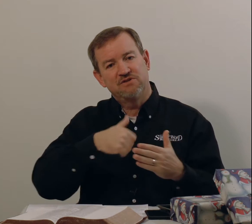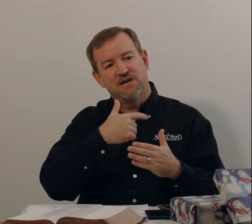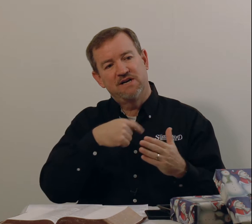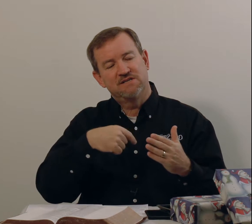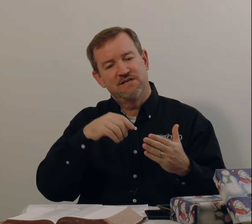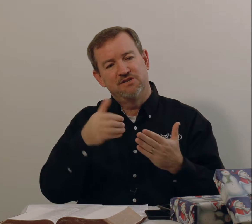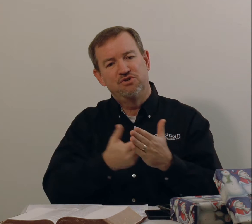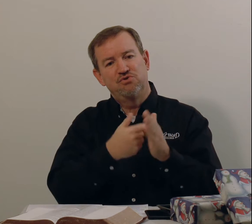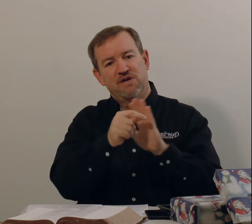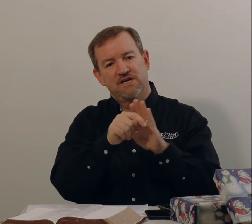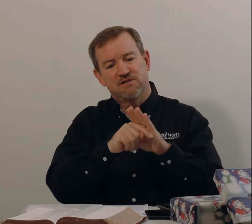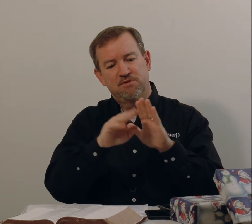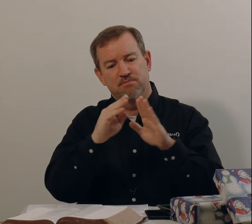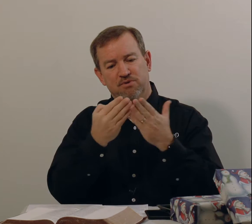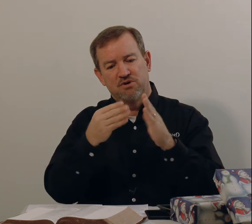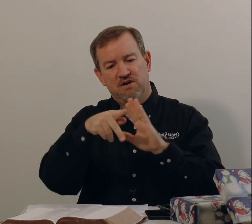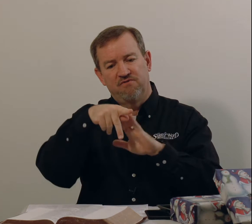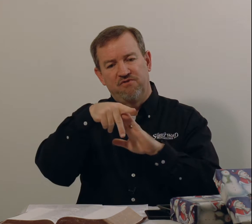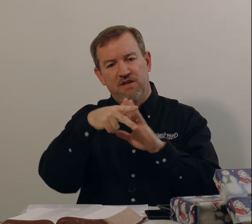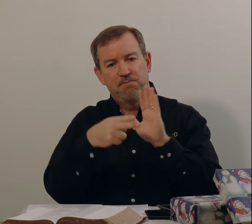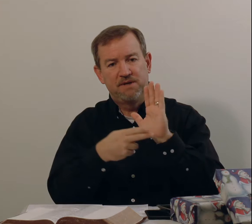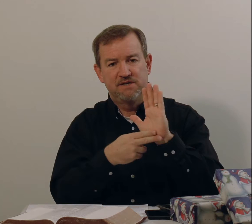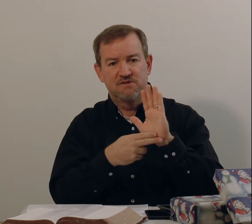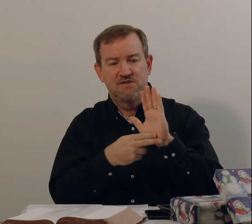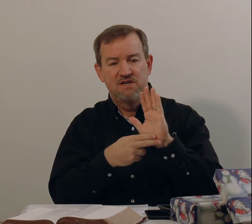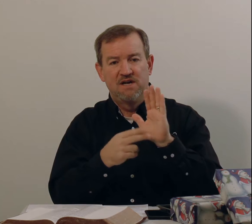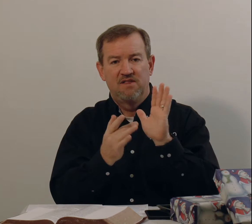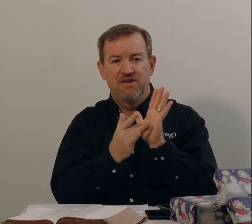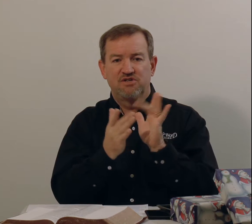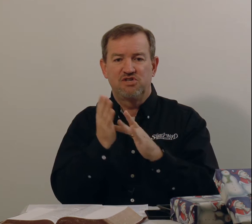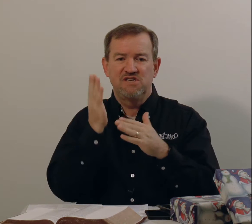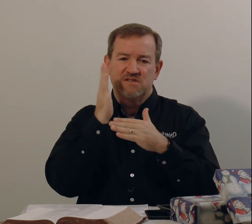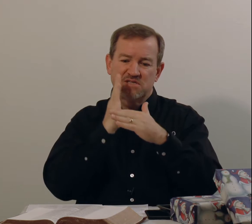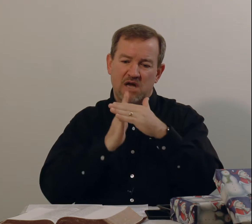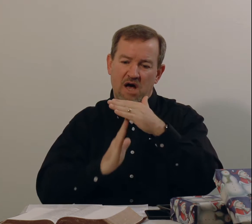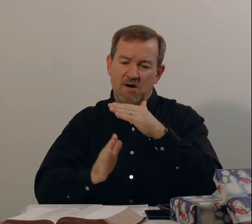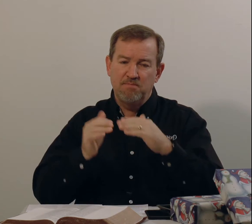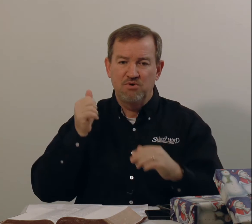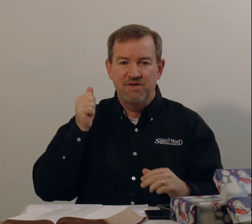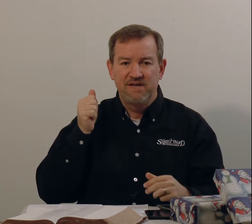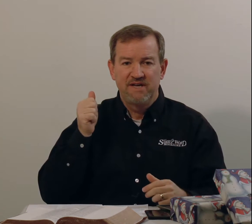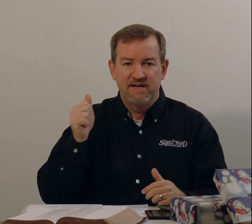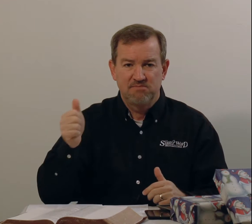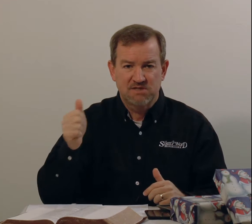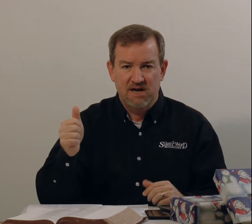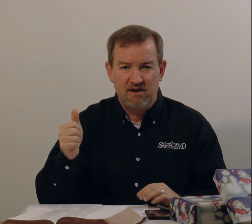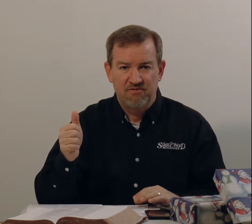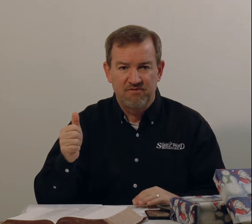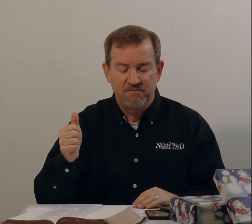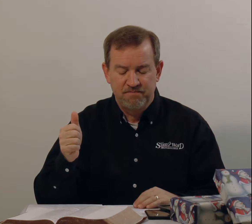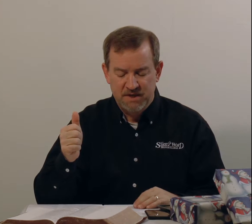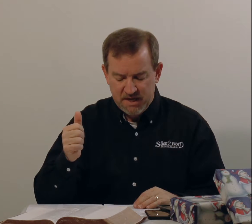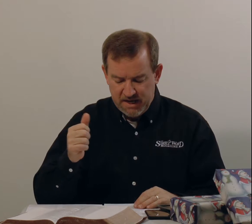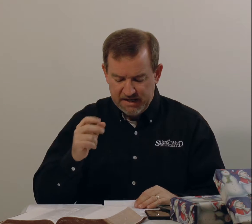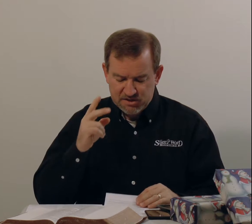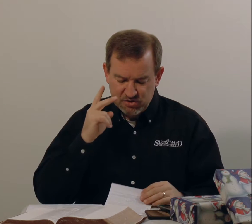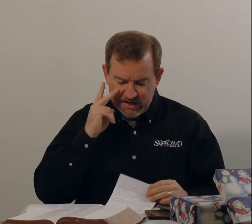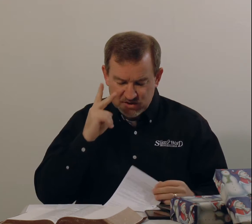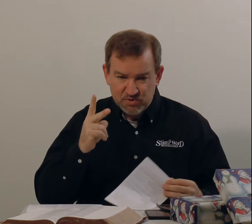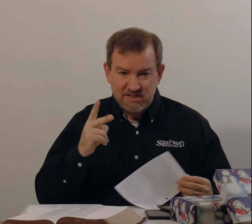us in the New Testament book of Philippians that Jesus humbled himself. And so as we